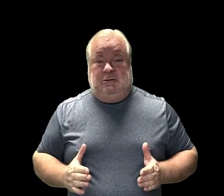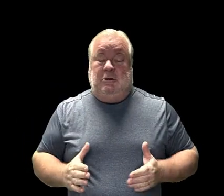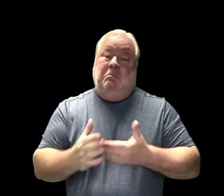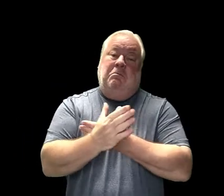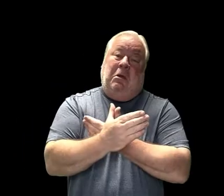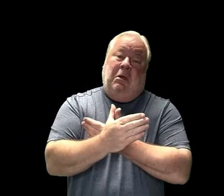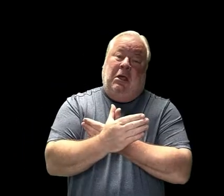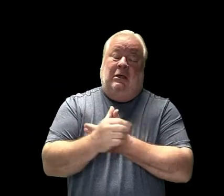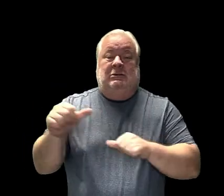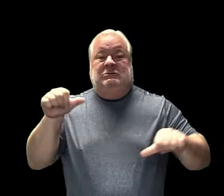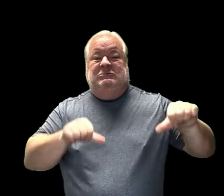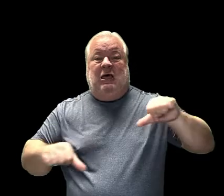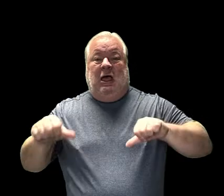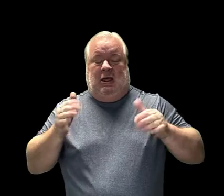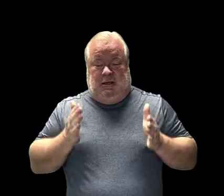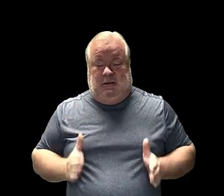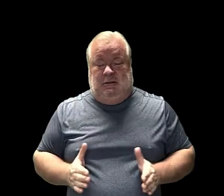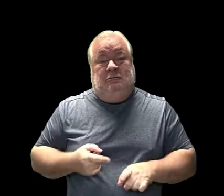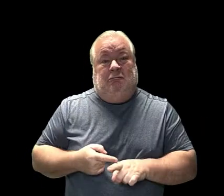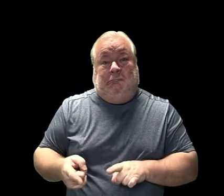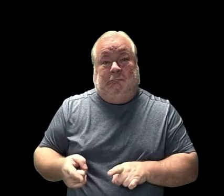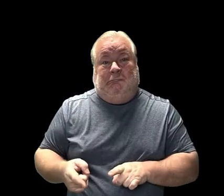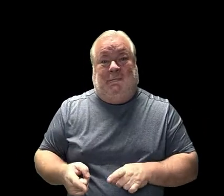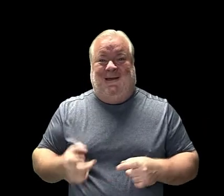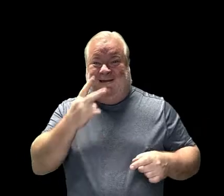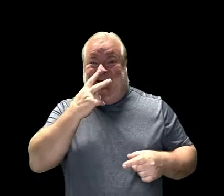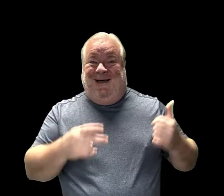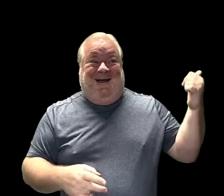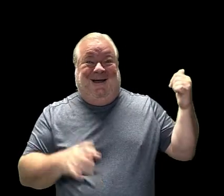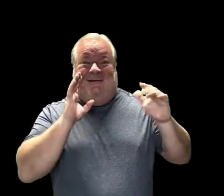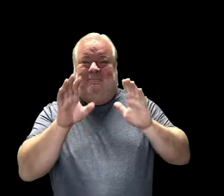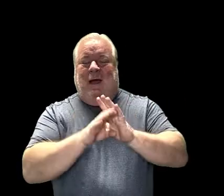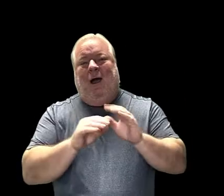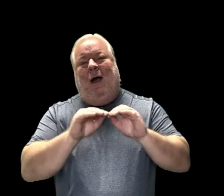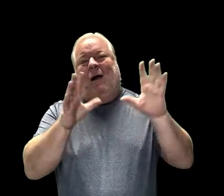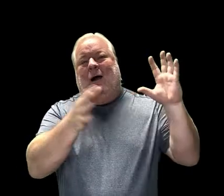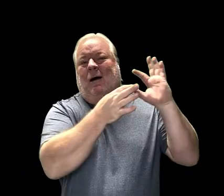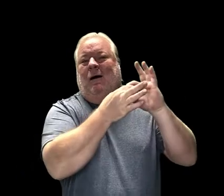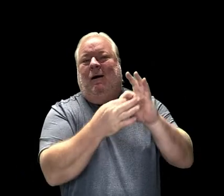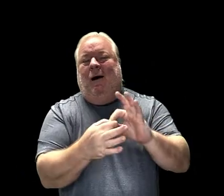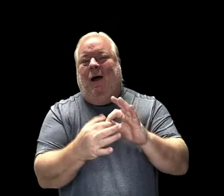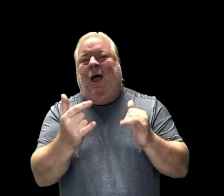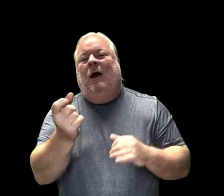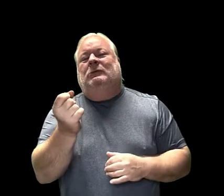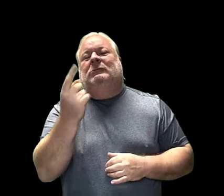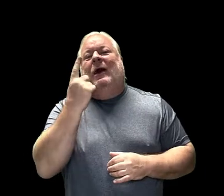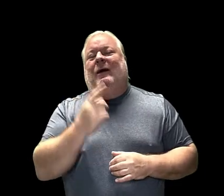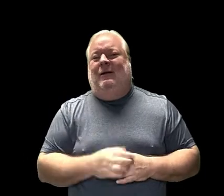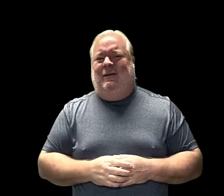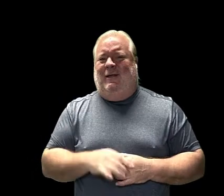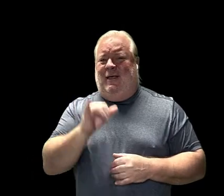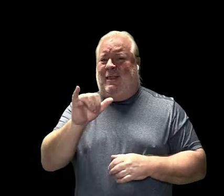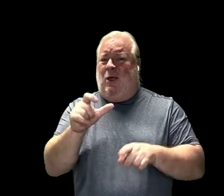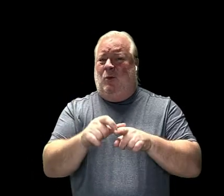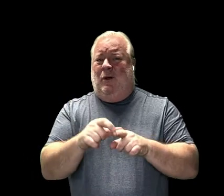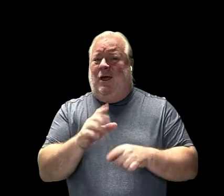Lepidopterist. word of the day. All right. Now you know my background makes sense, right? I hope that was a fun word for you